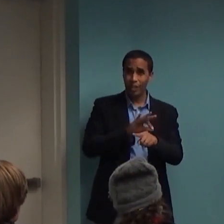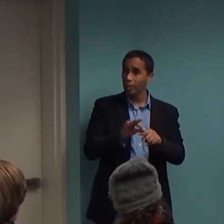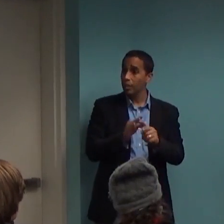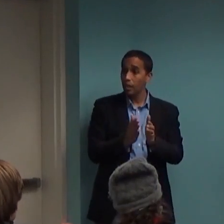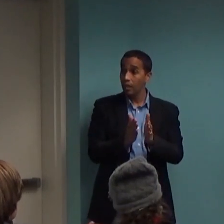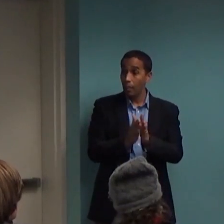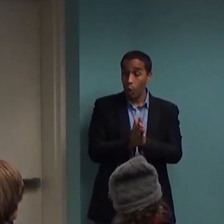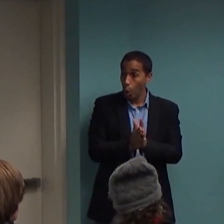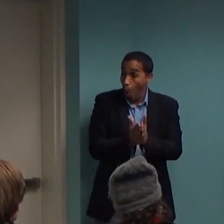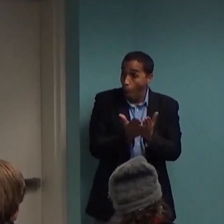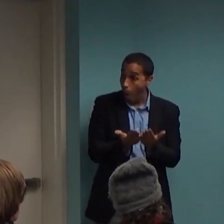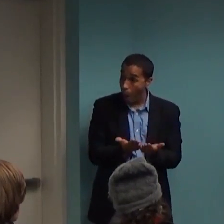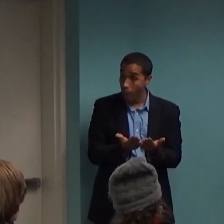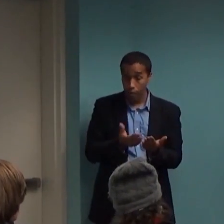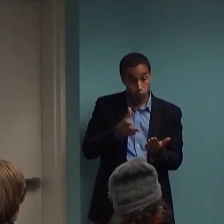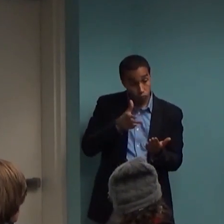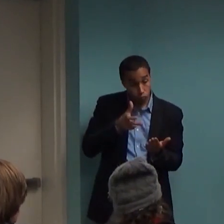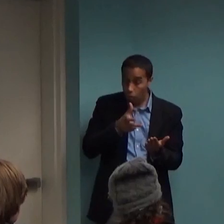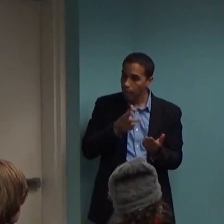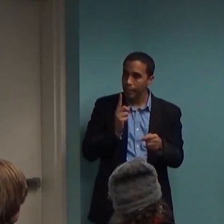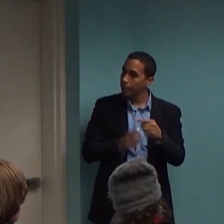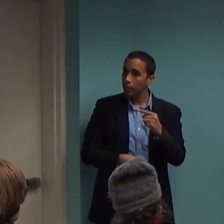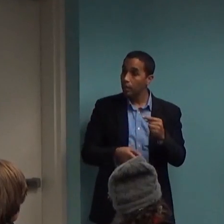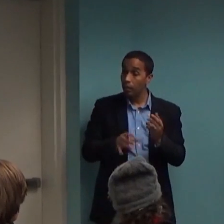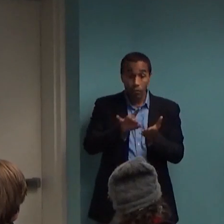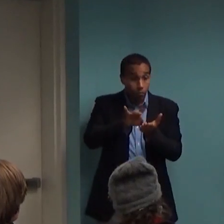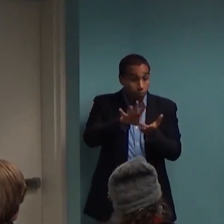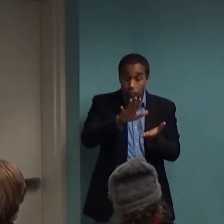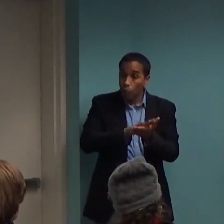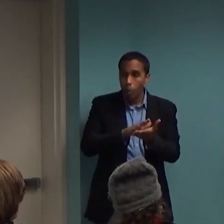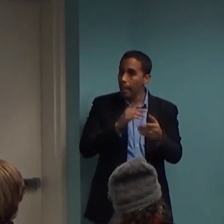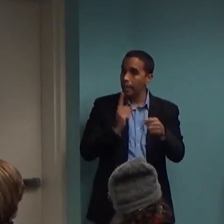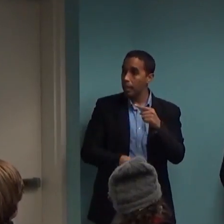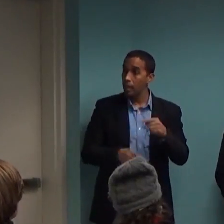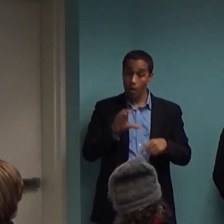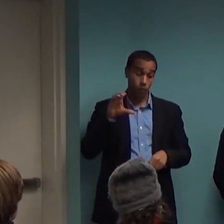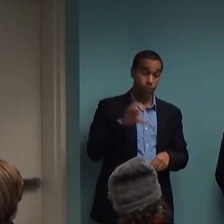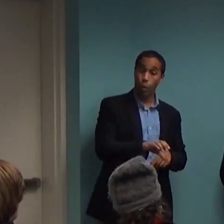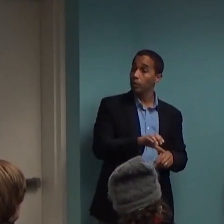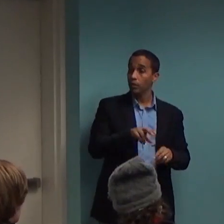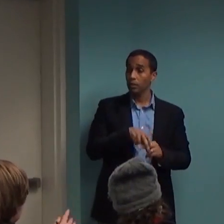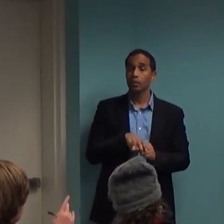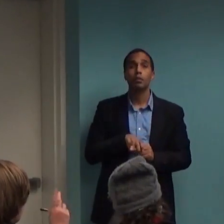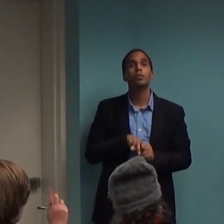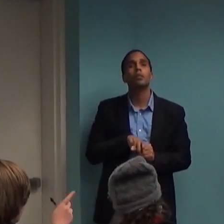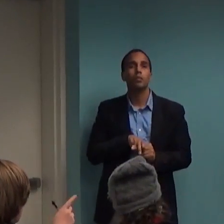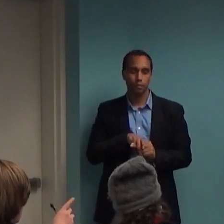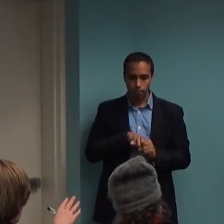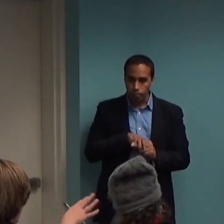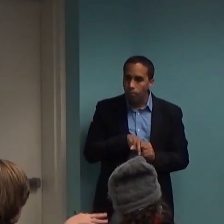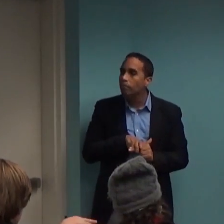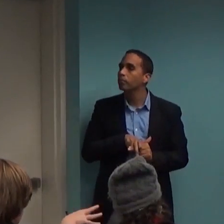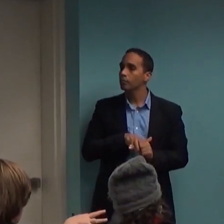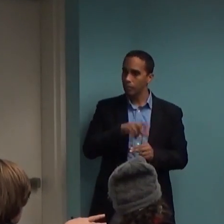And we can't expel them from school, because they have to sit in school. Well, you know, and I guess you had to fool the school.